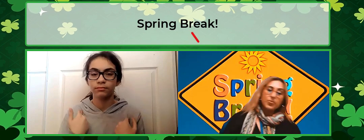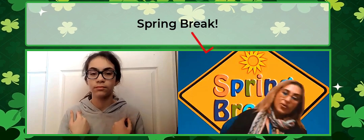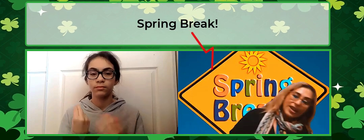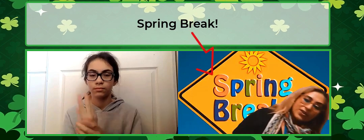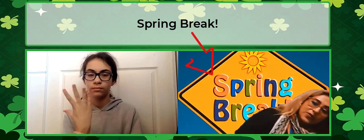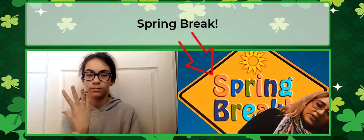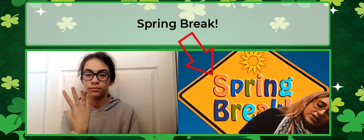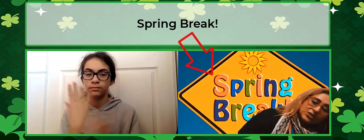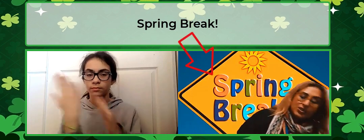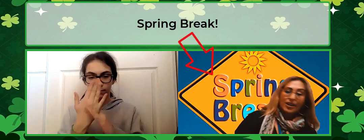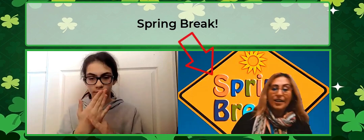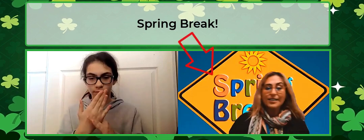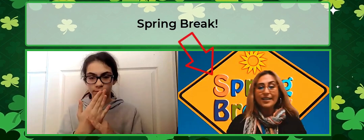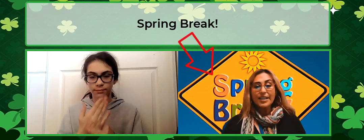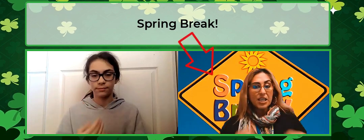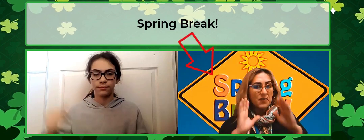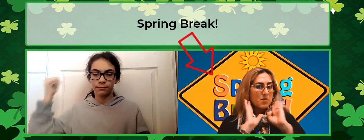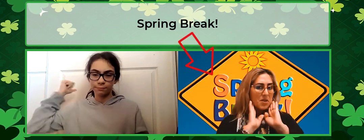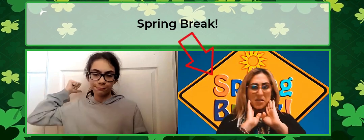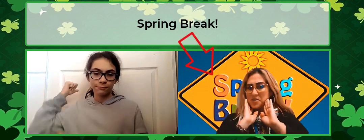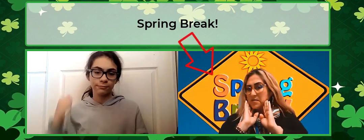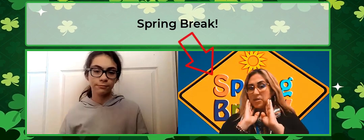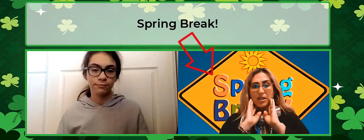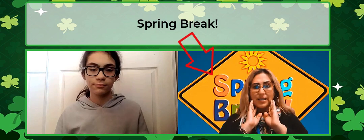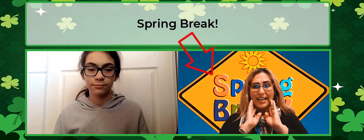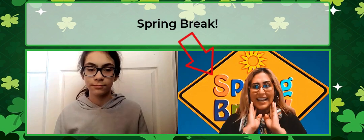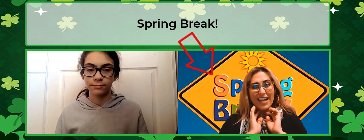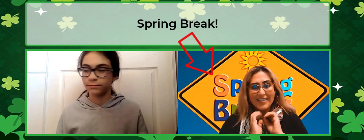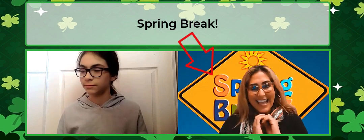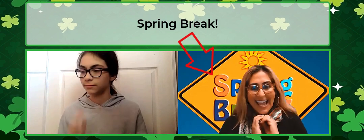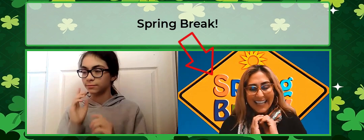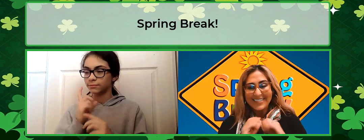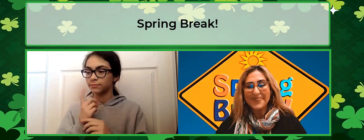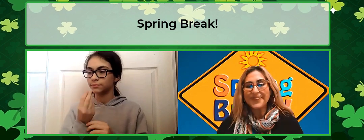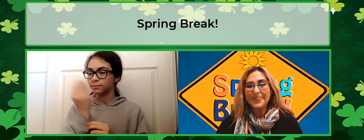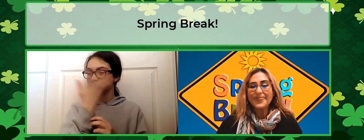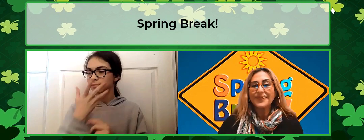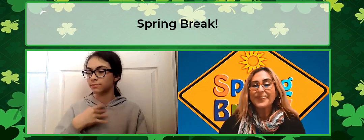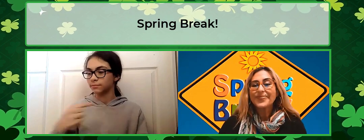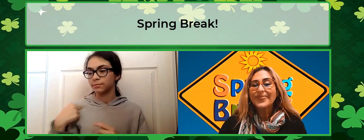break filter on giving me this look like I have a tan.